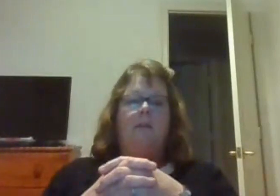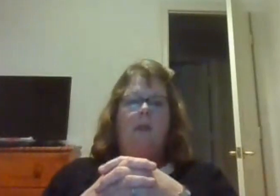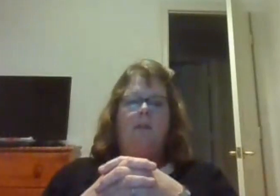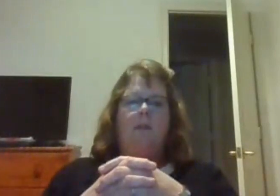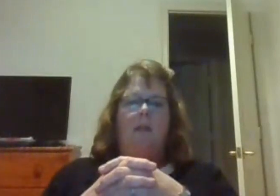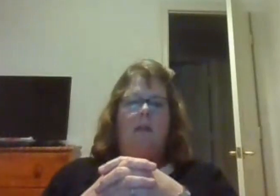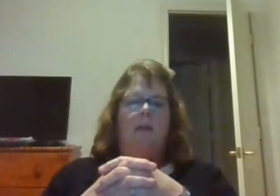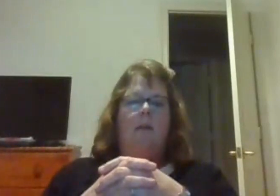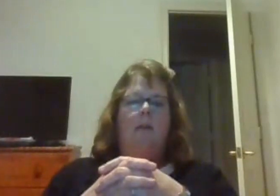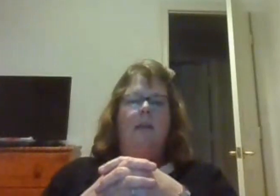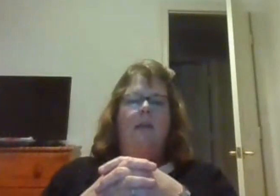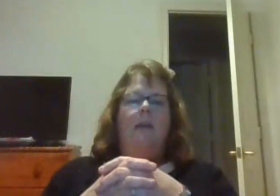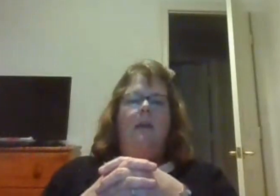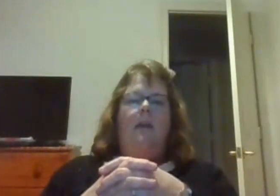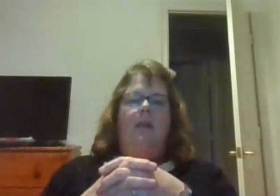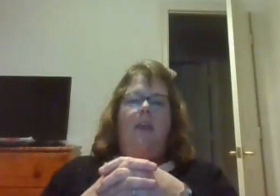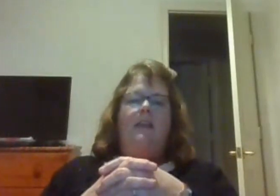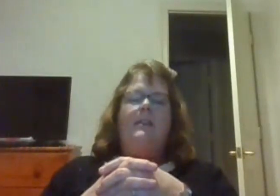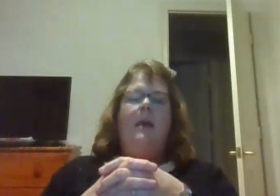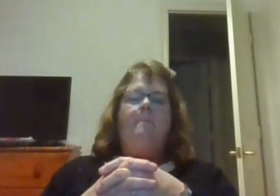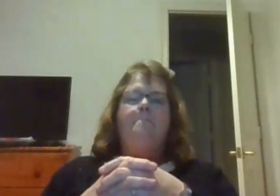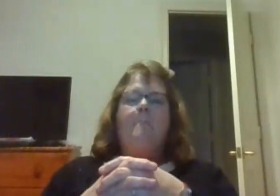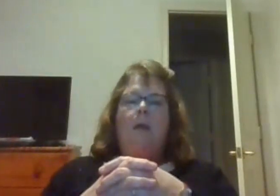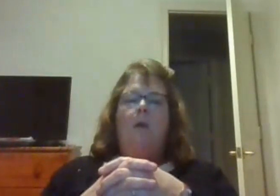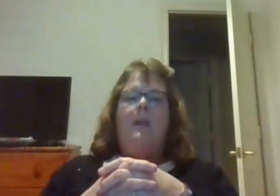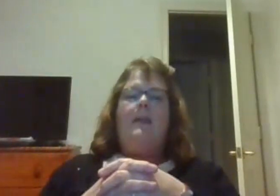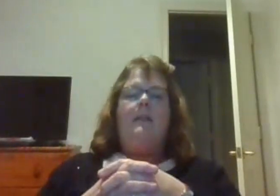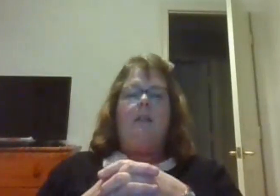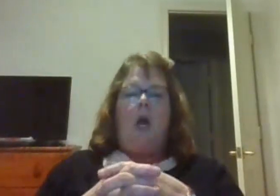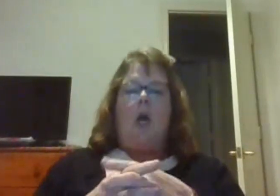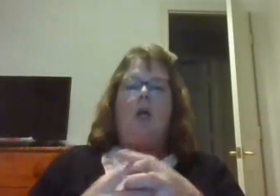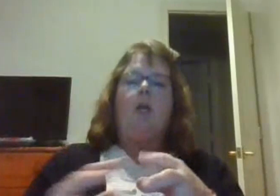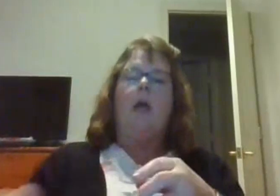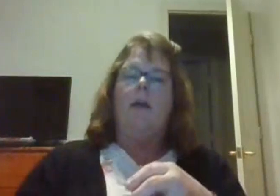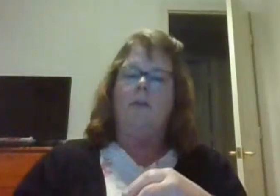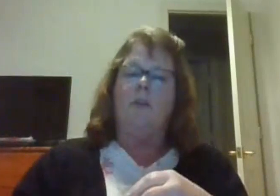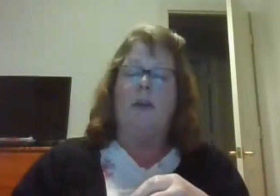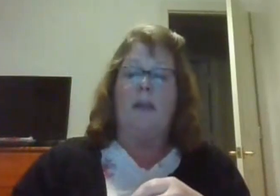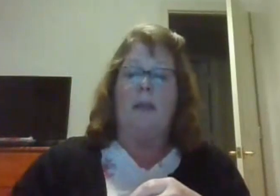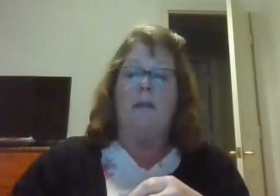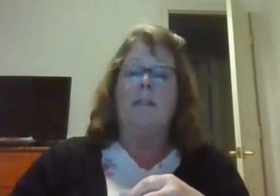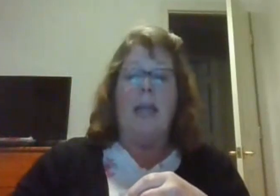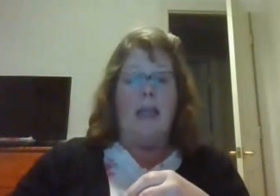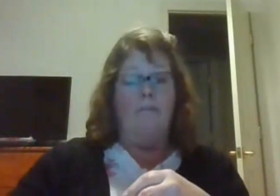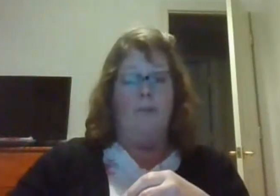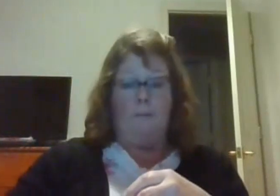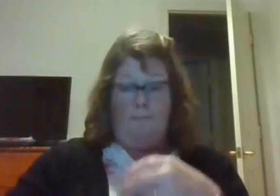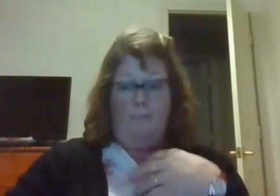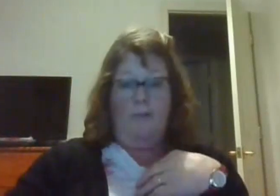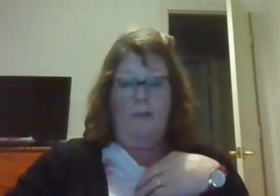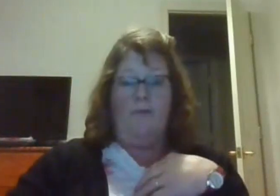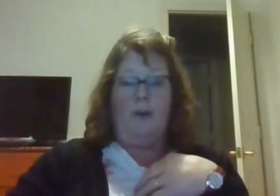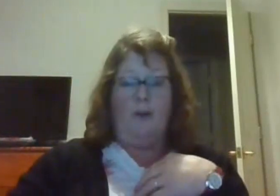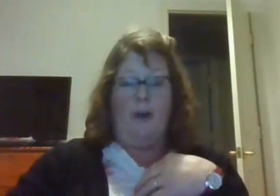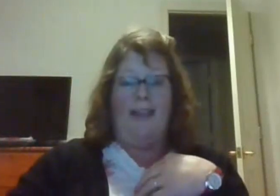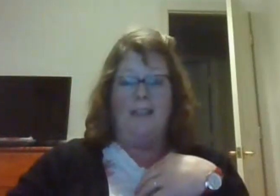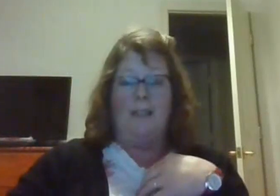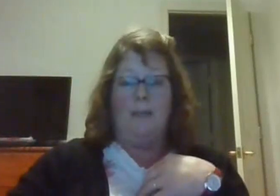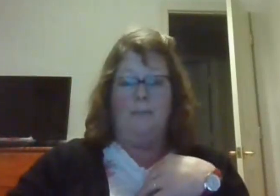necessities. Things that millions in our country take for granted.